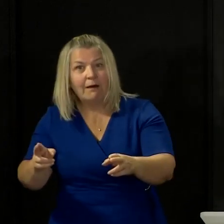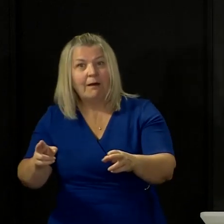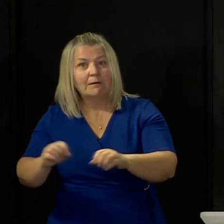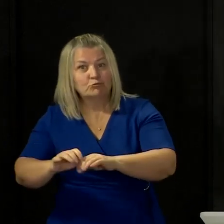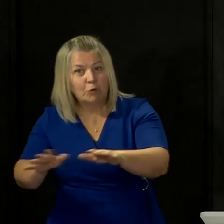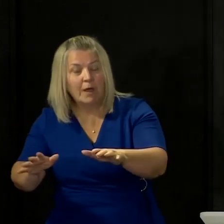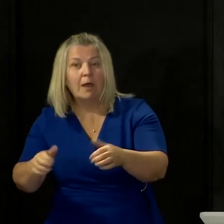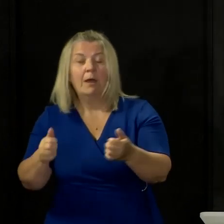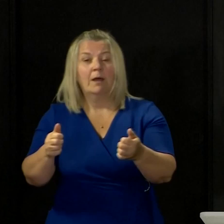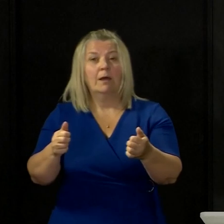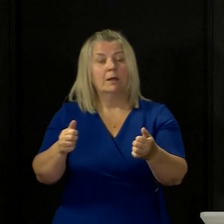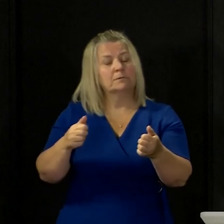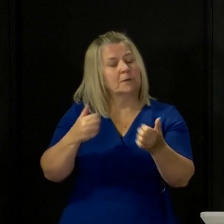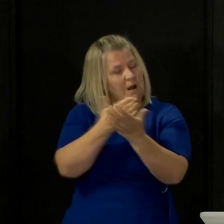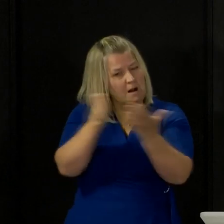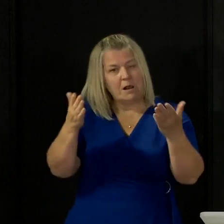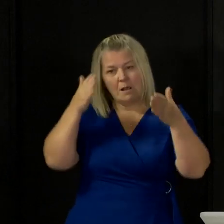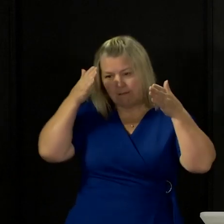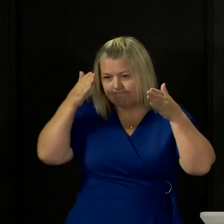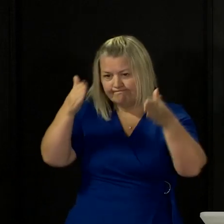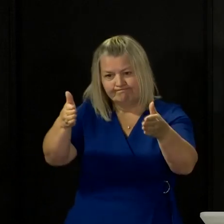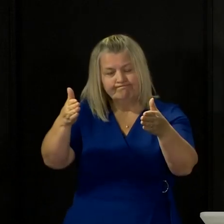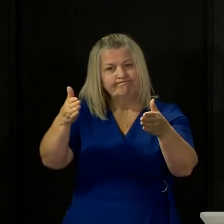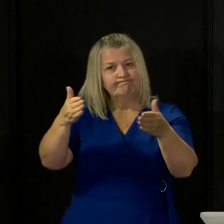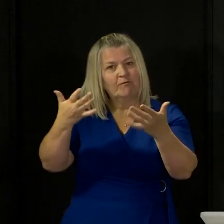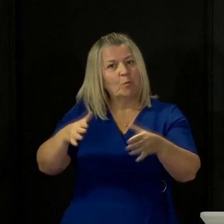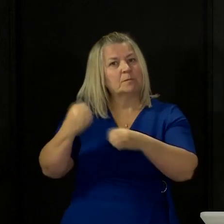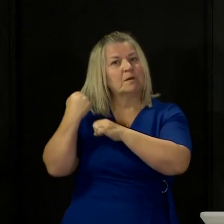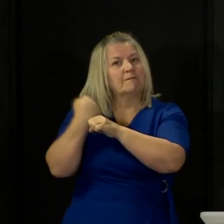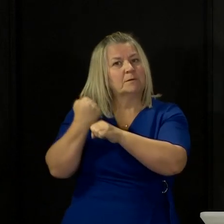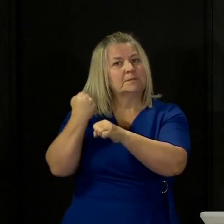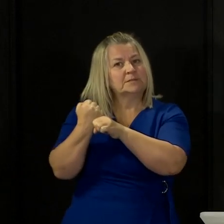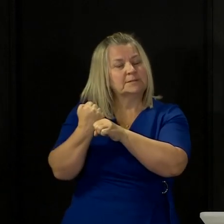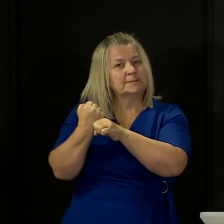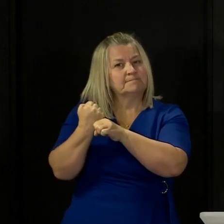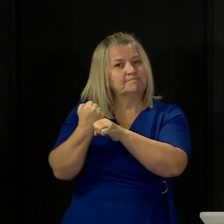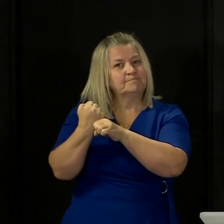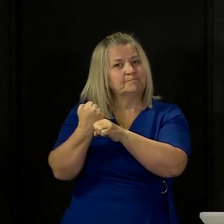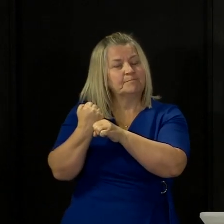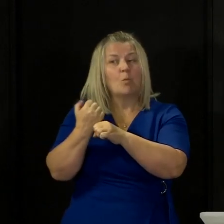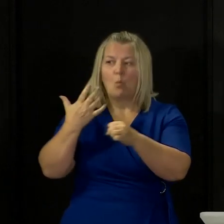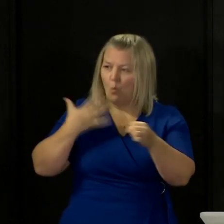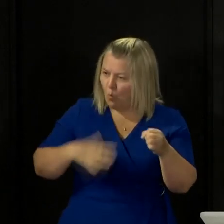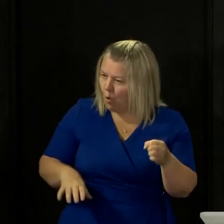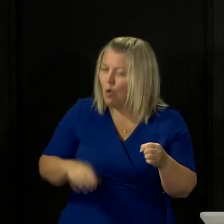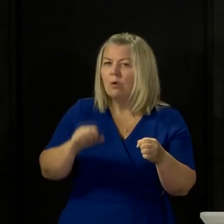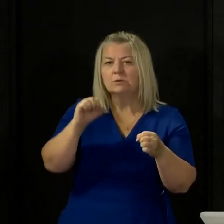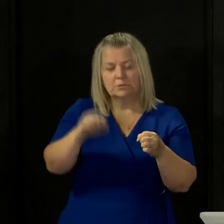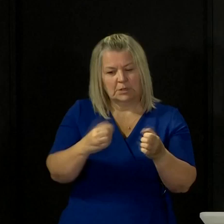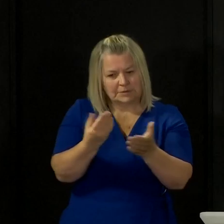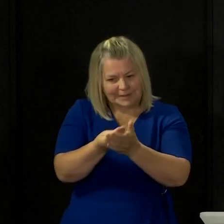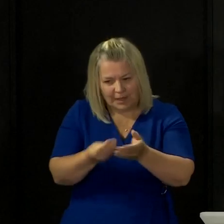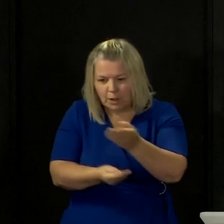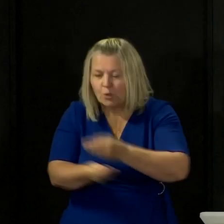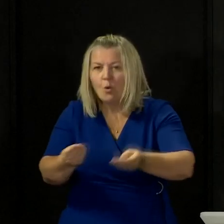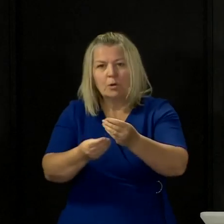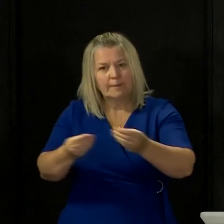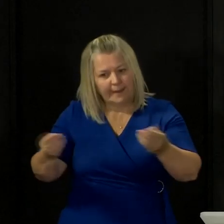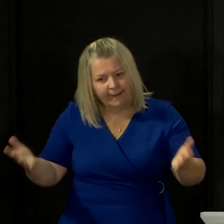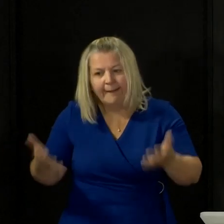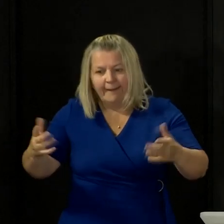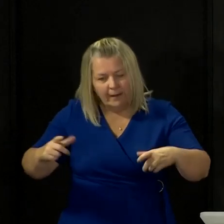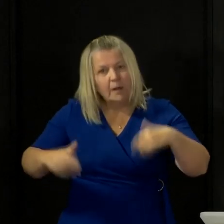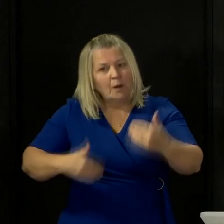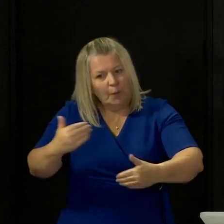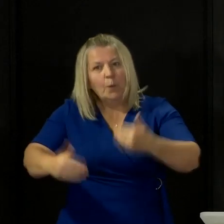on what we need to do, consistent with our health advice, to get the economy moving again, to get it opened up again, and to continue